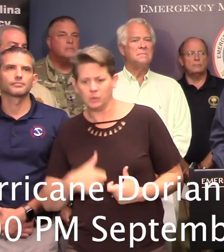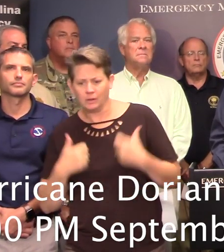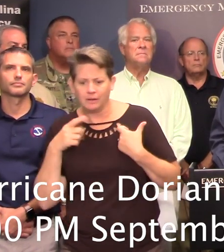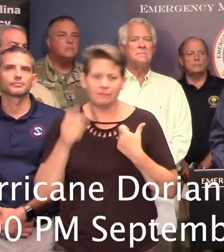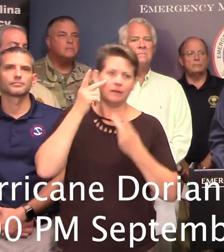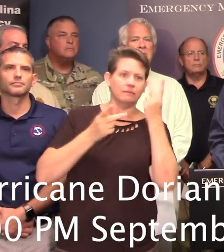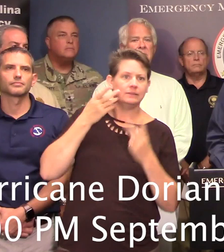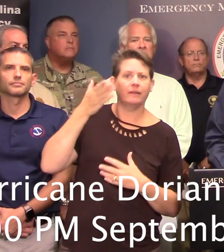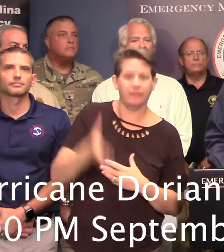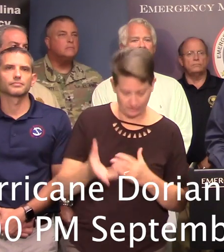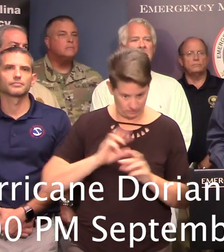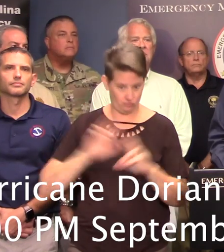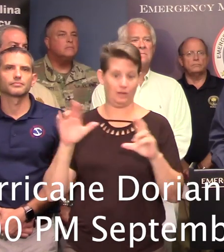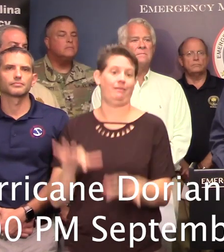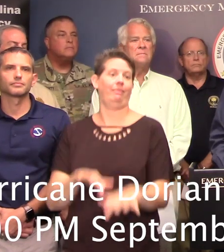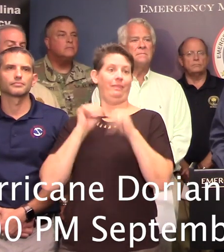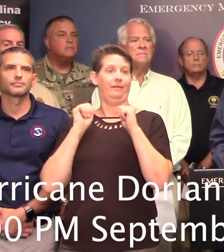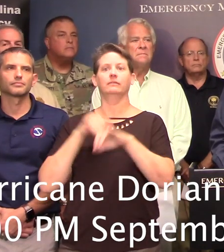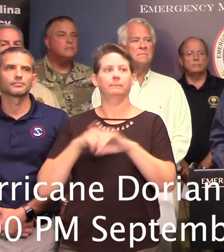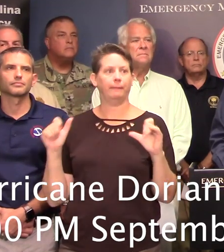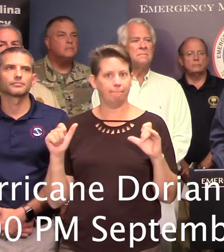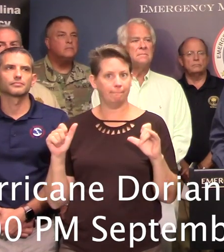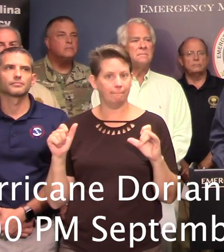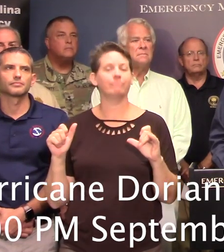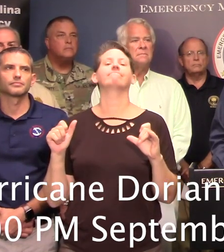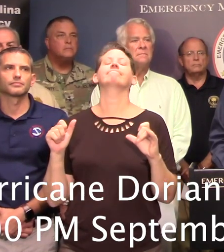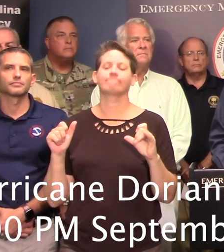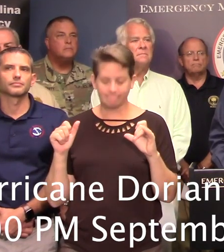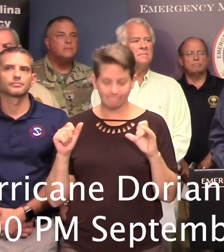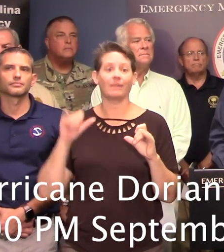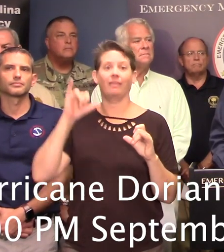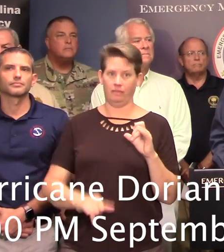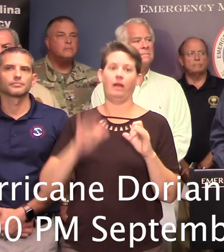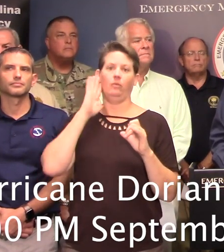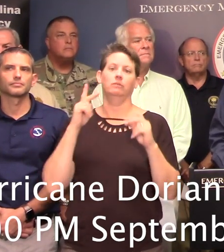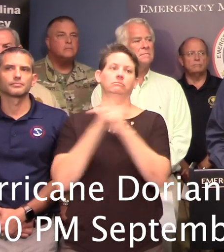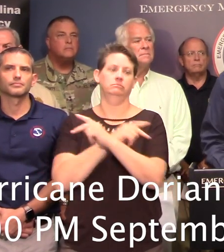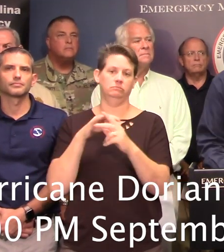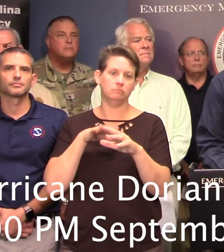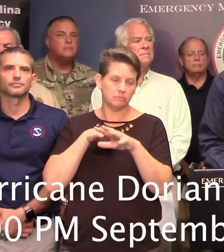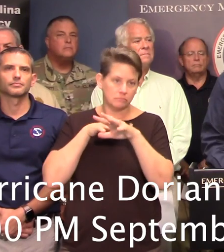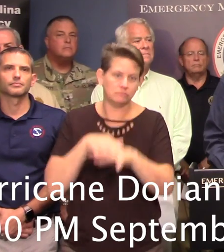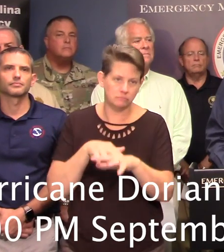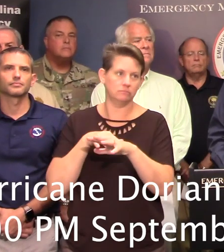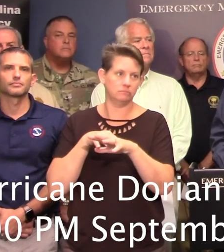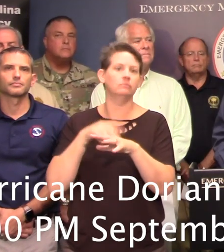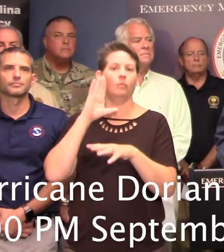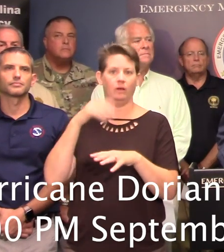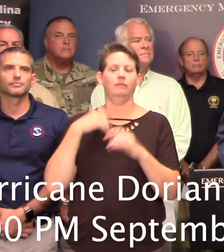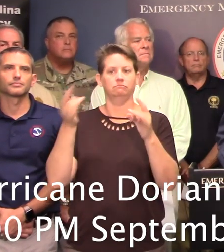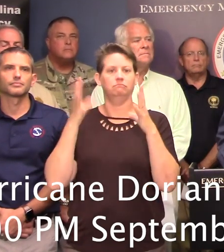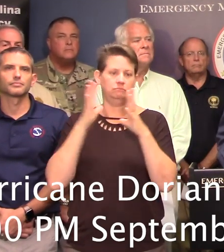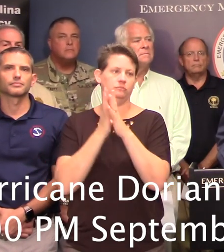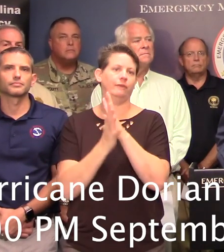evacuated the coast at the same time. That is, that would have created gridlock and brought westbound traffic to a